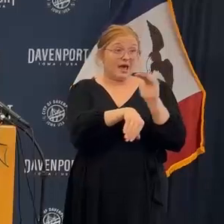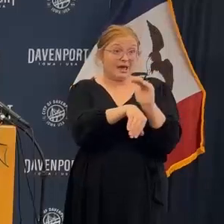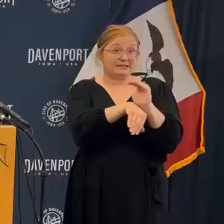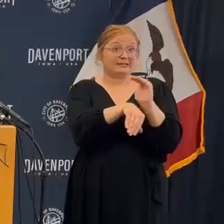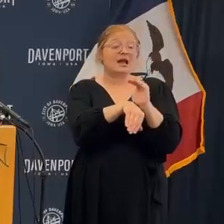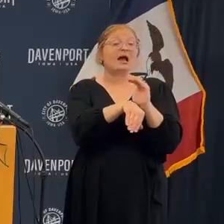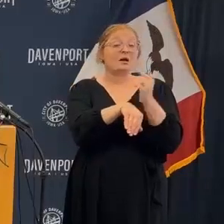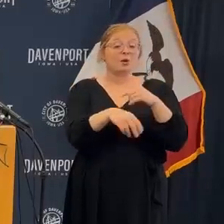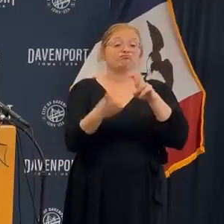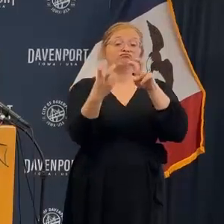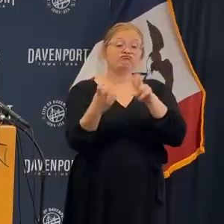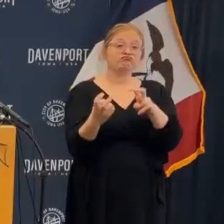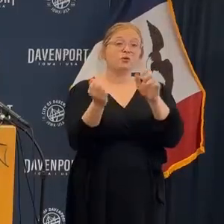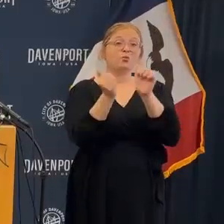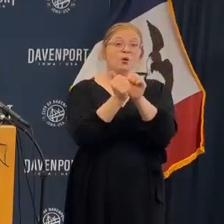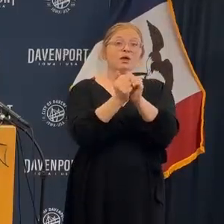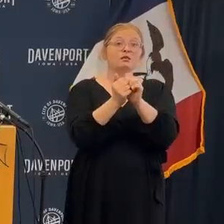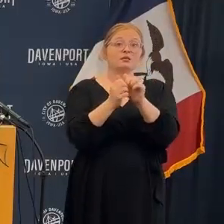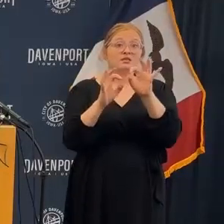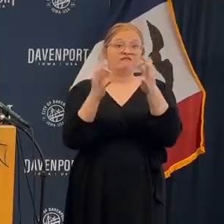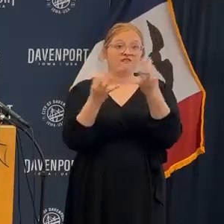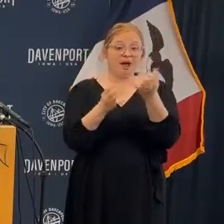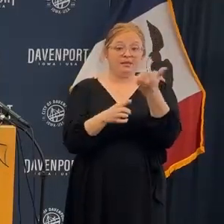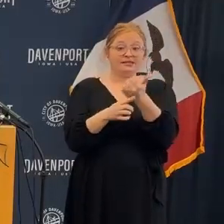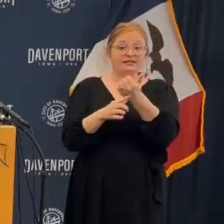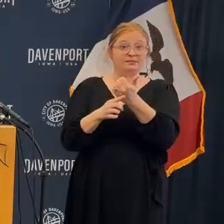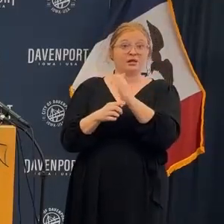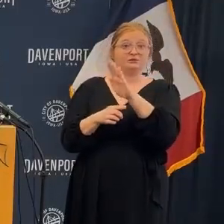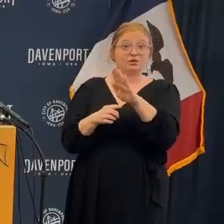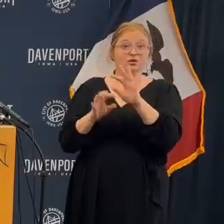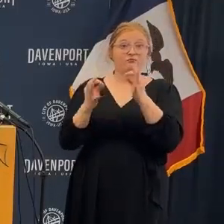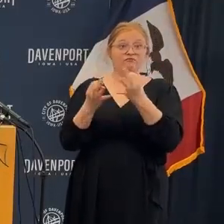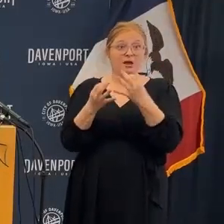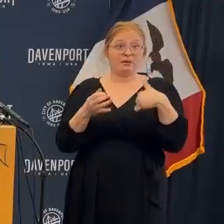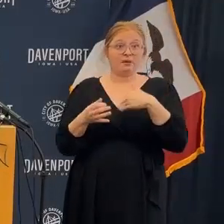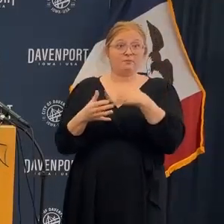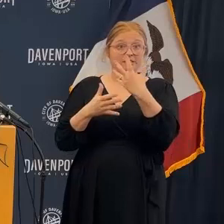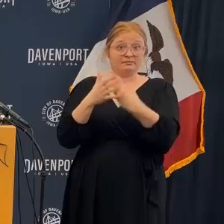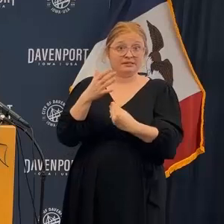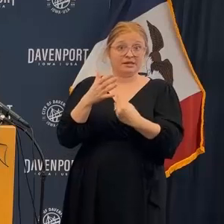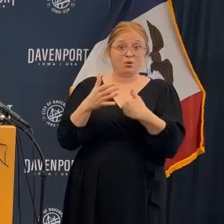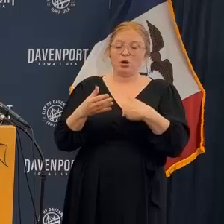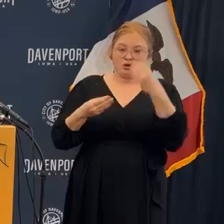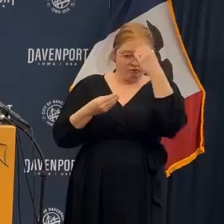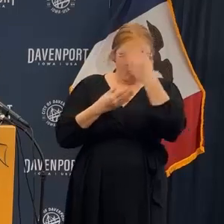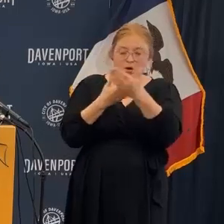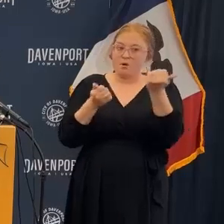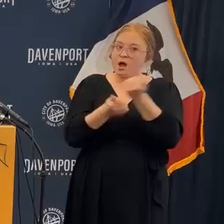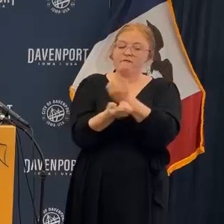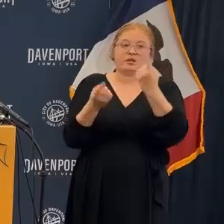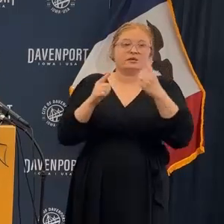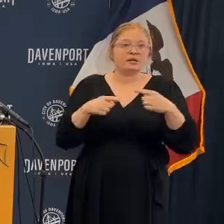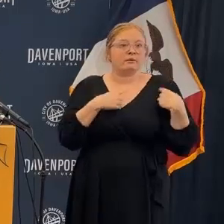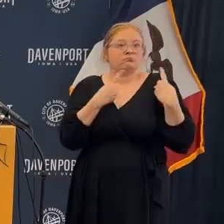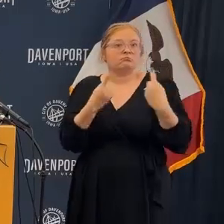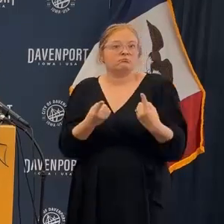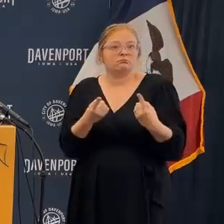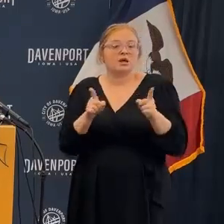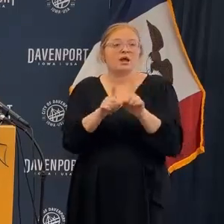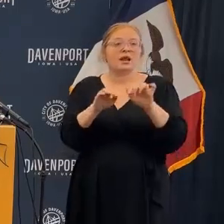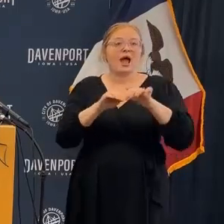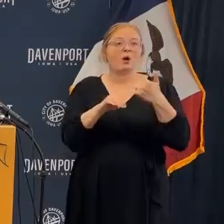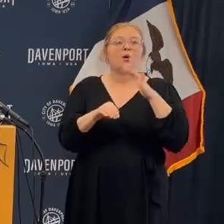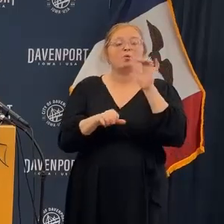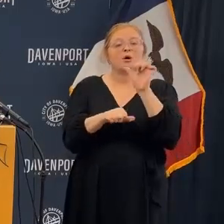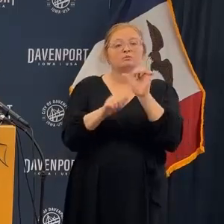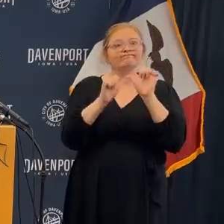had a city contingency meet with two families and provide them a personal debrief of where we were at with the situation, what we're doing, and